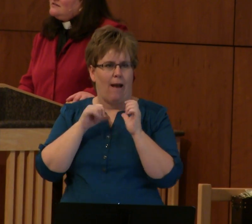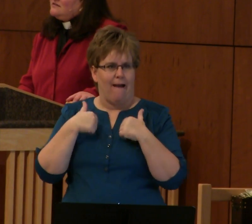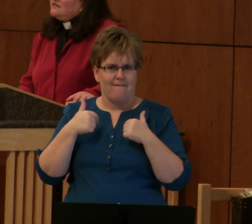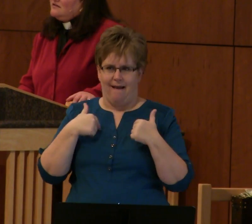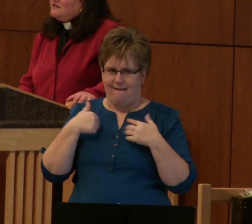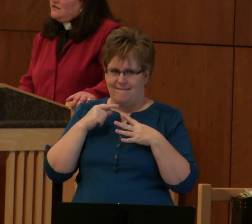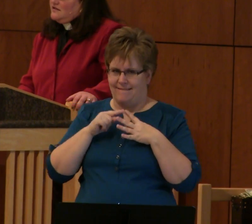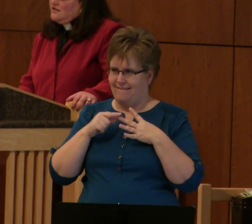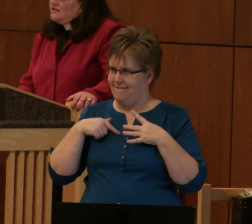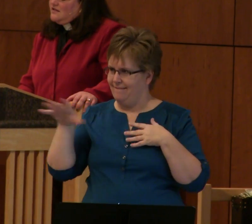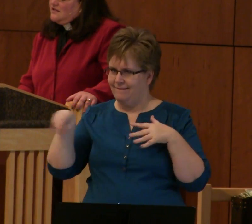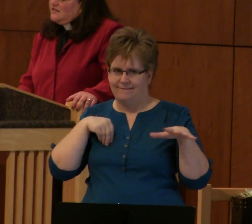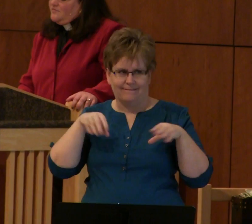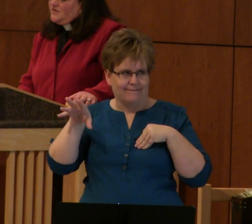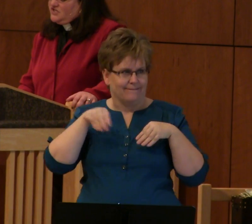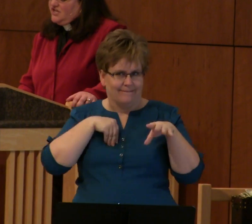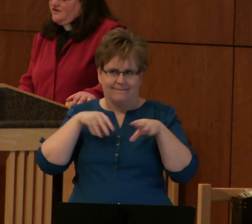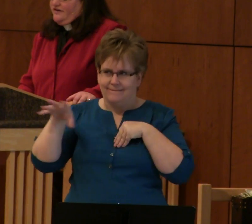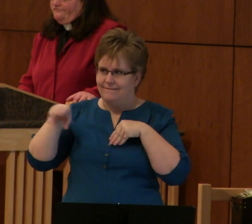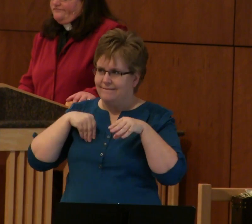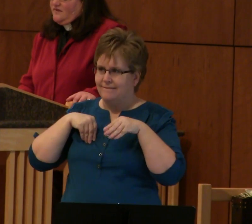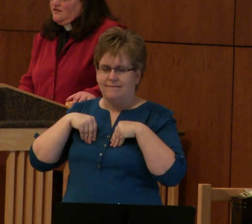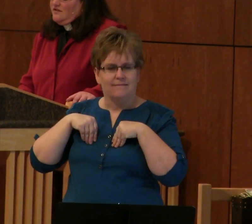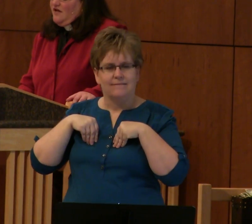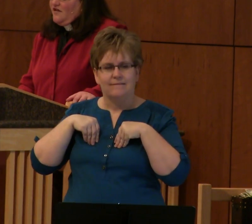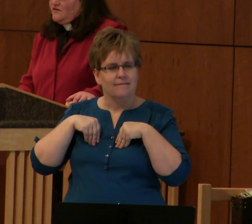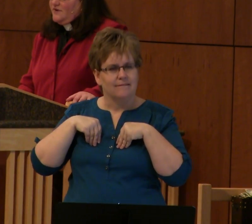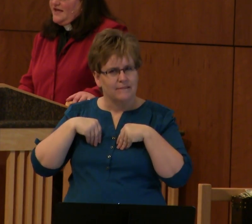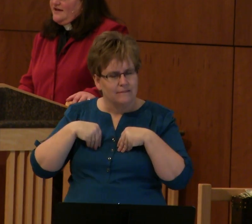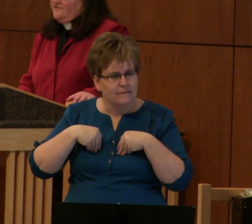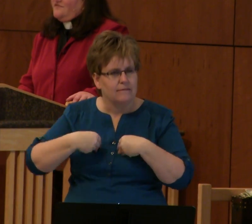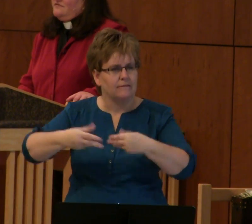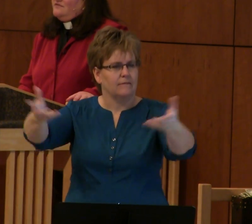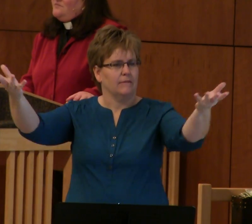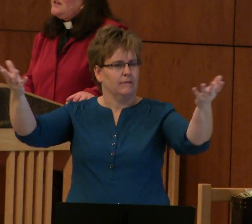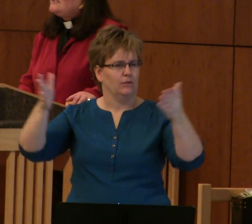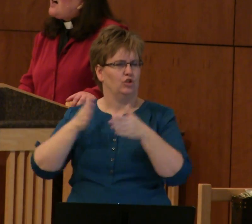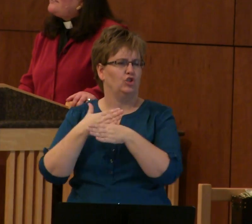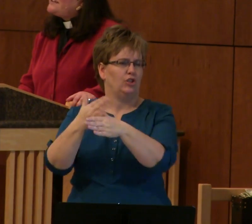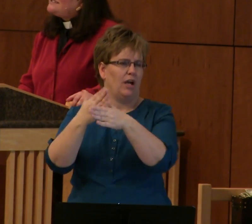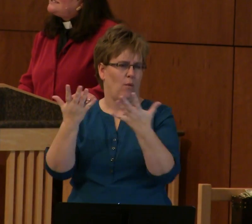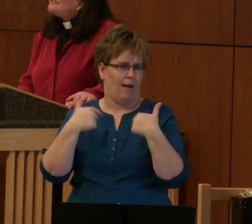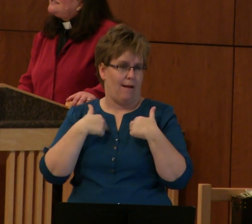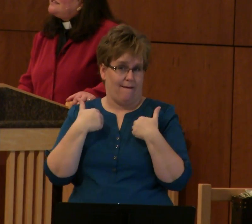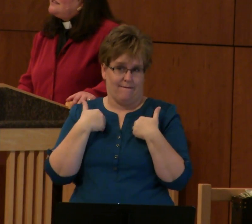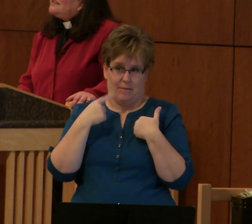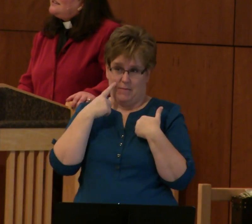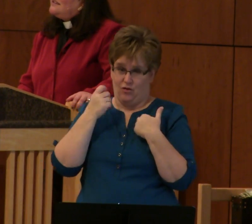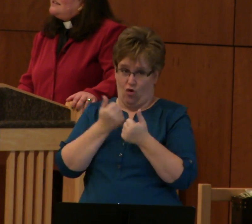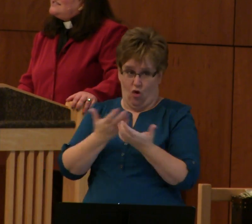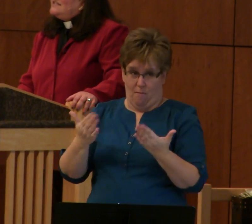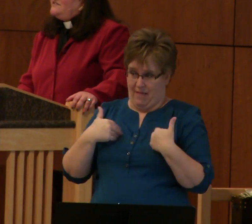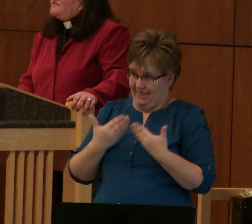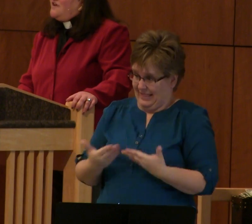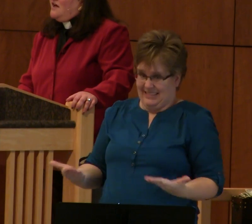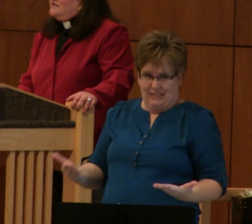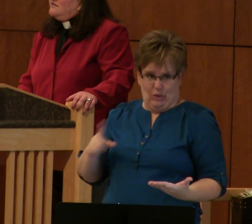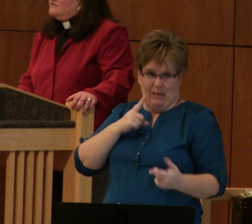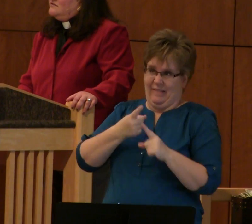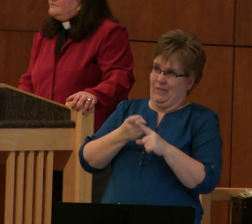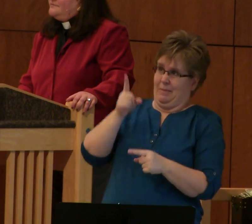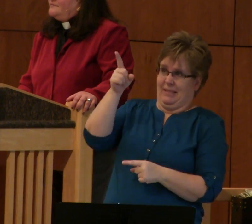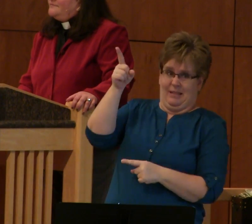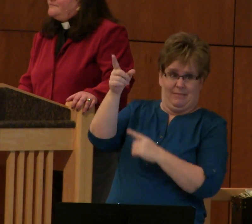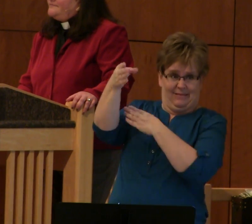can get, but sharing all that we have. Because all of it is a gift of